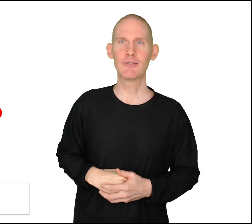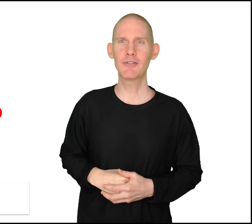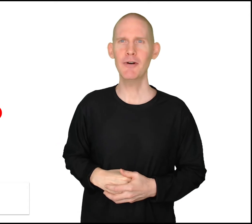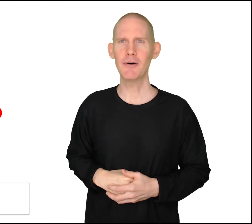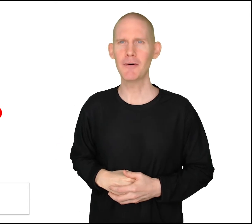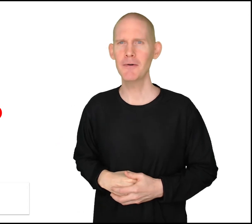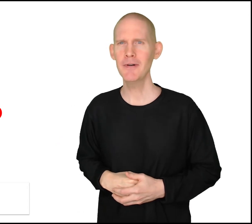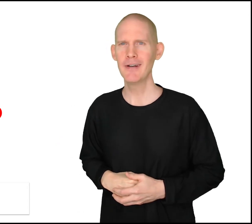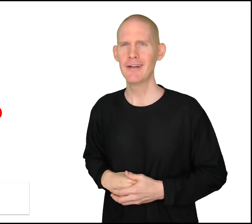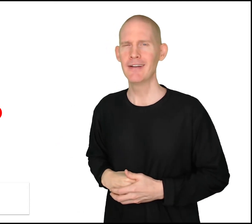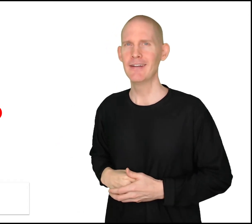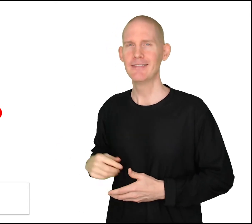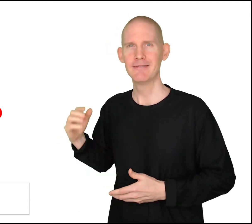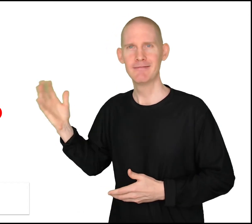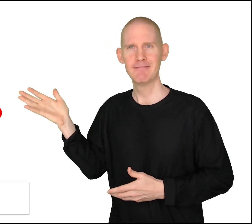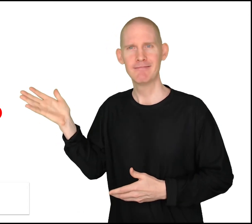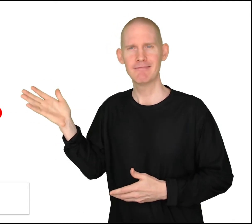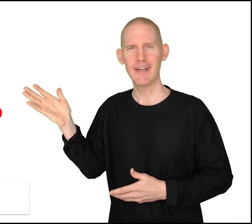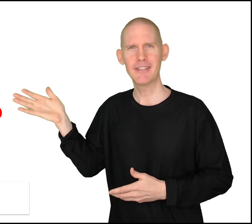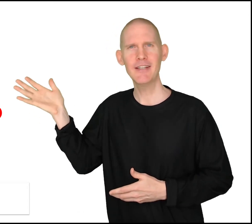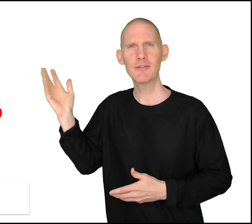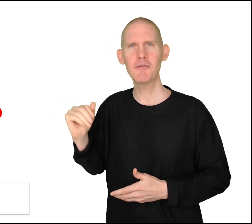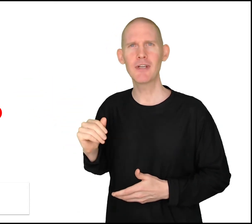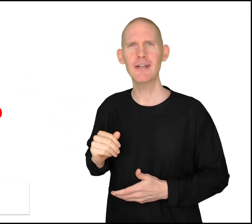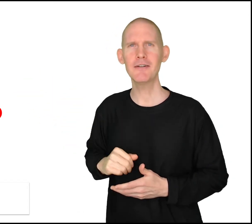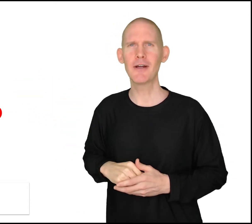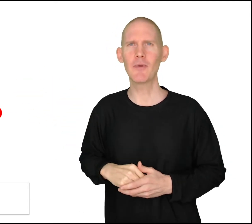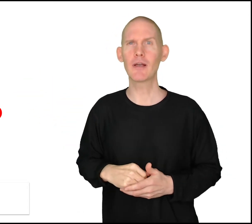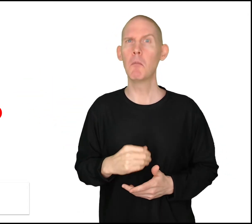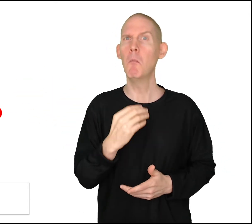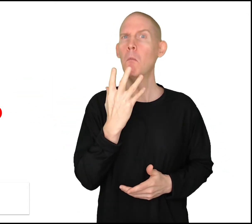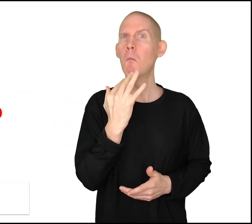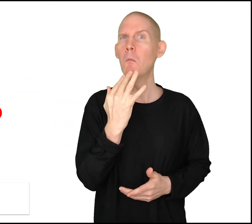Alright, so... I see this over here and I'm like...